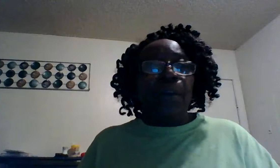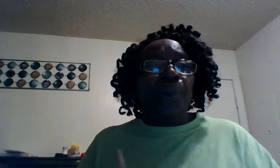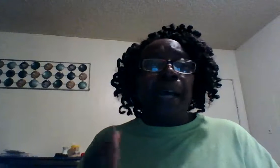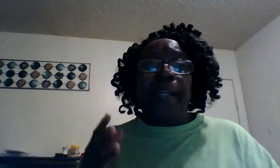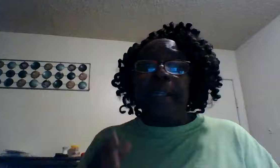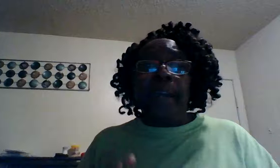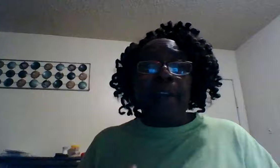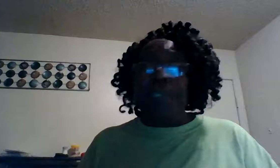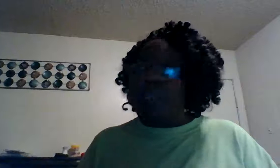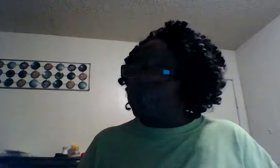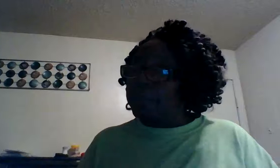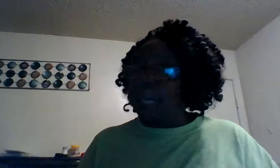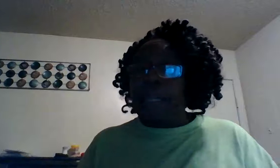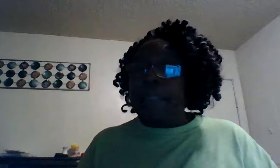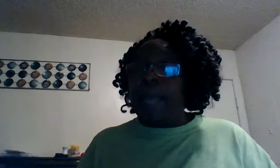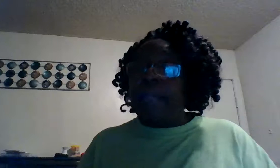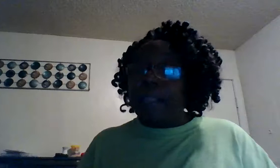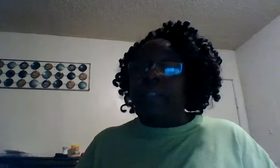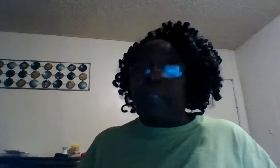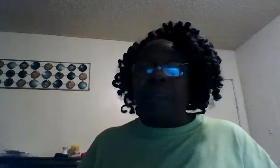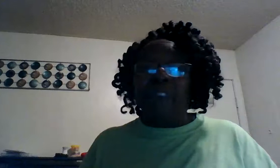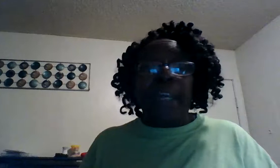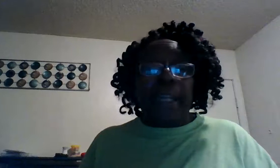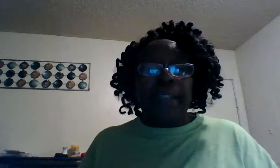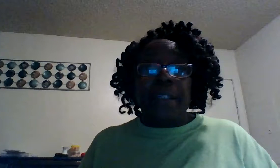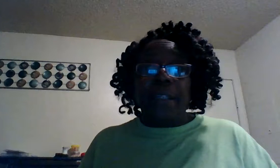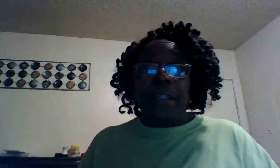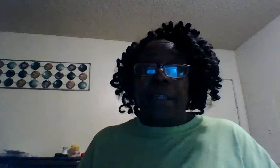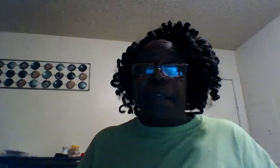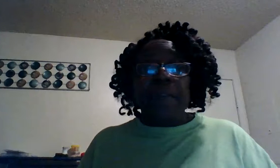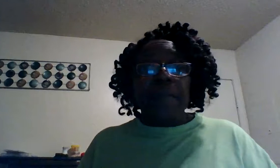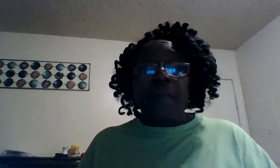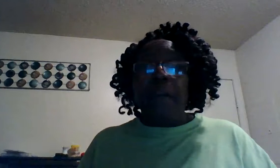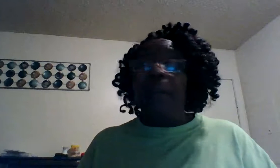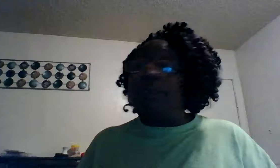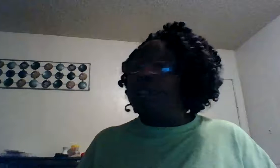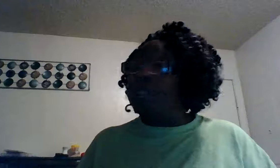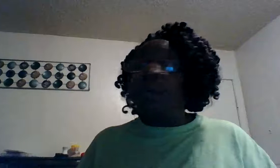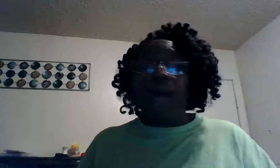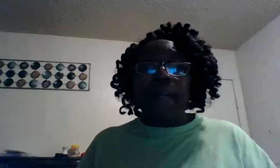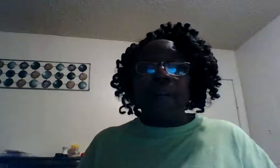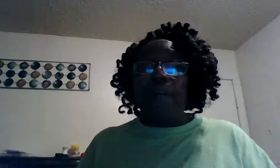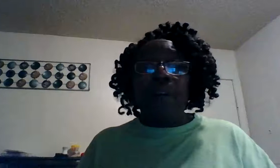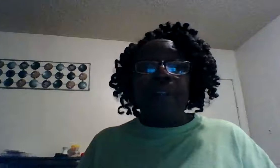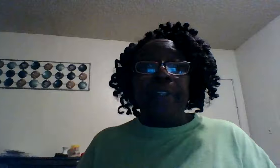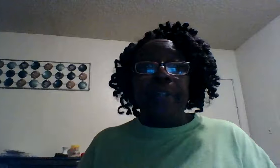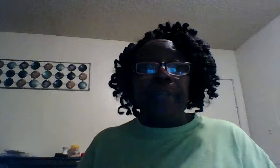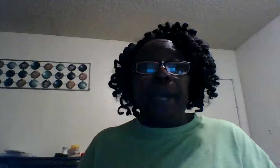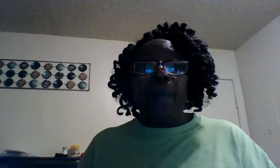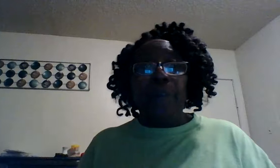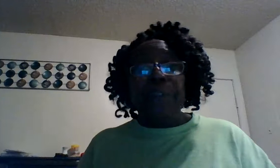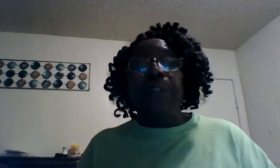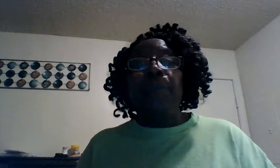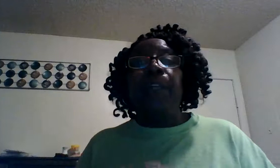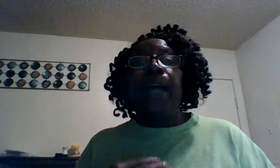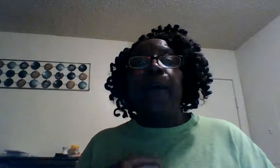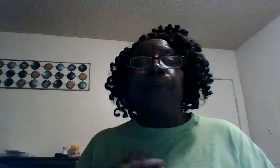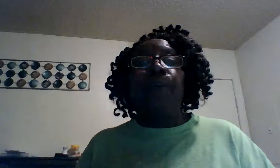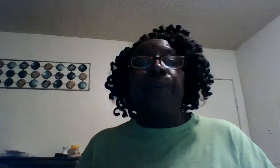nobody hurts you something because it's this stress hurt hurt me so I don't want to do it I want to do what I want to